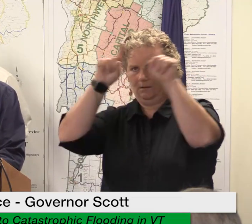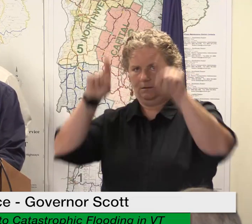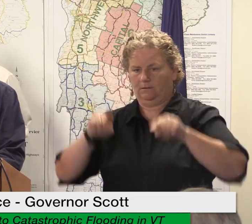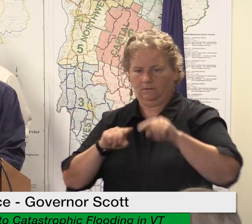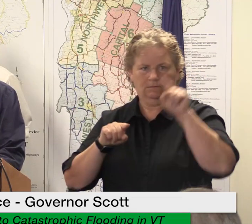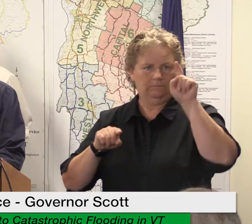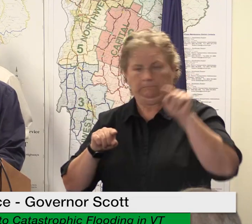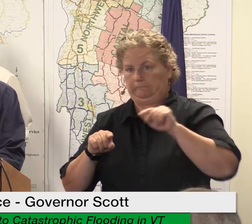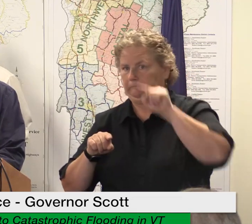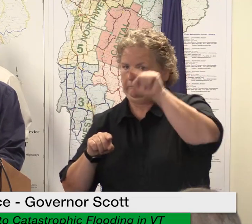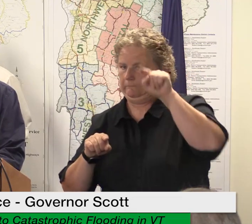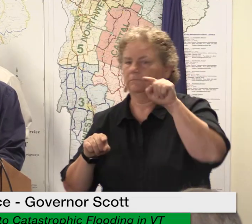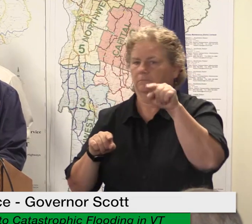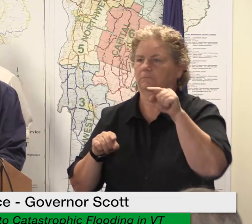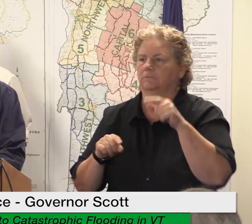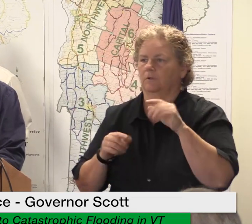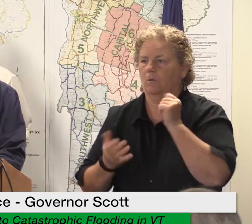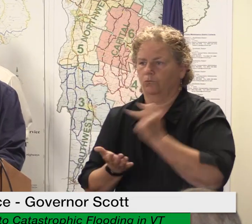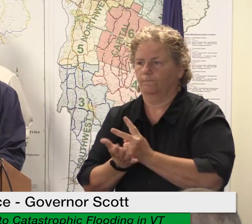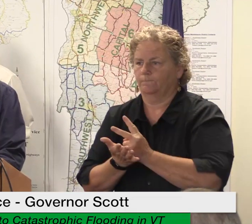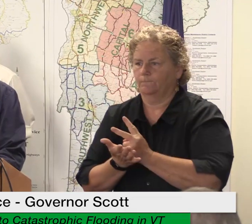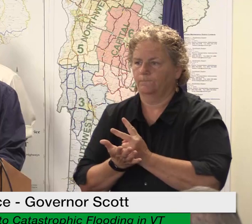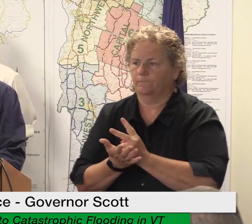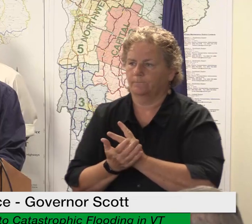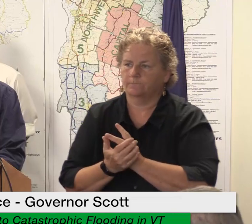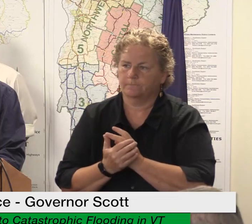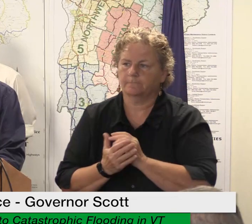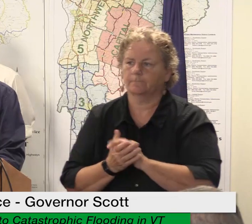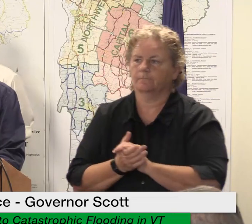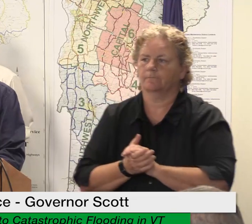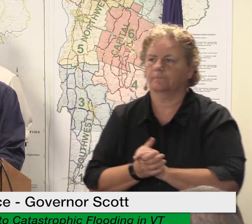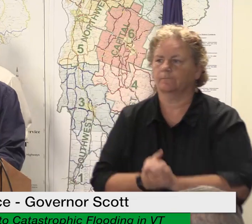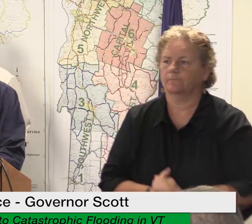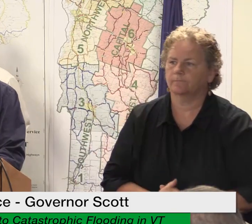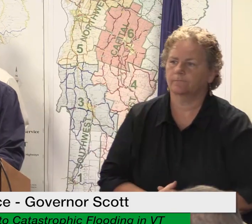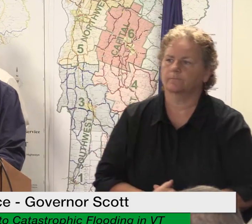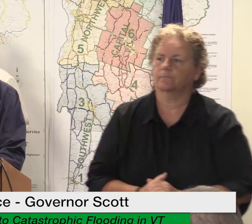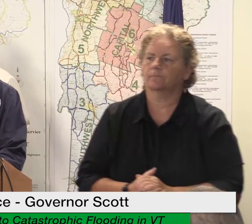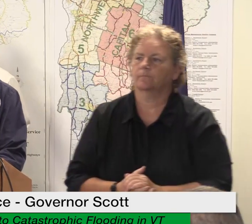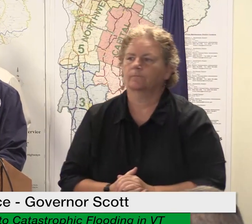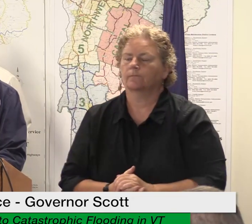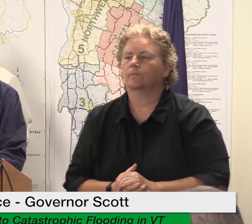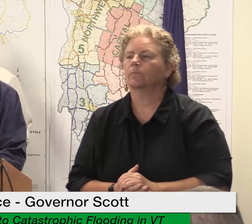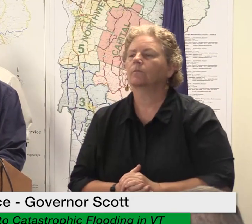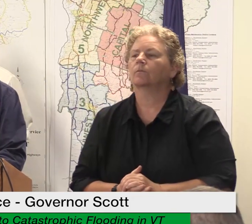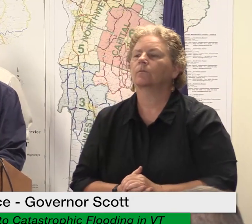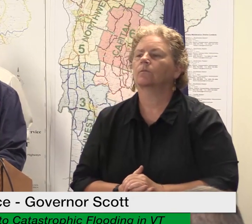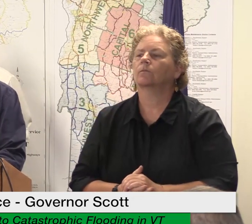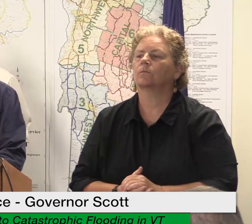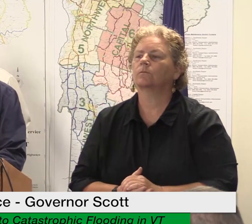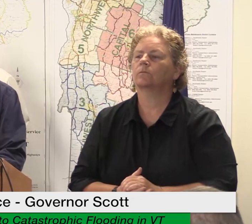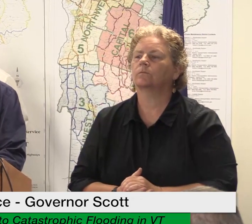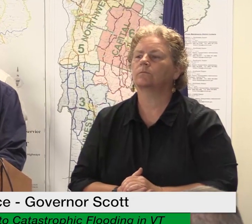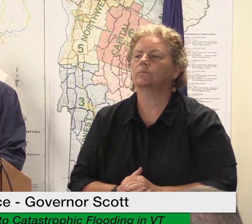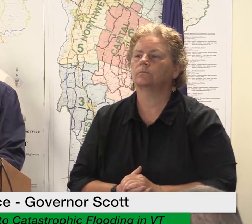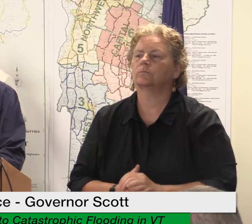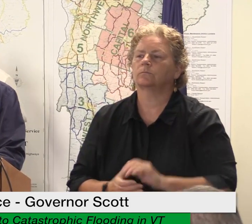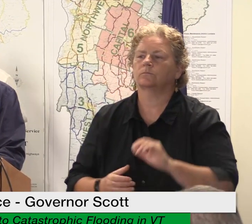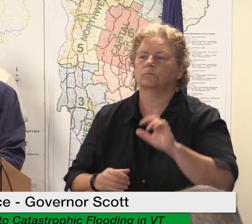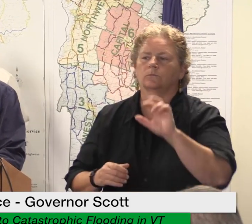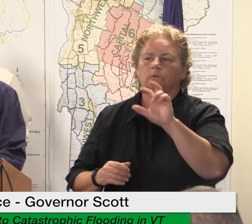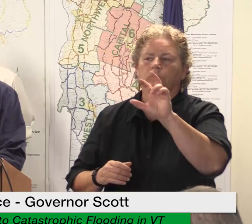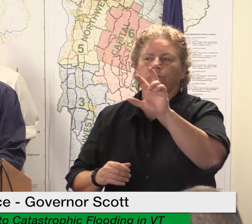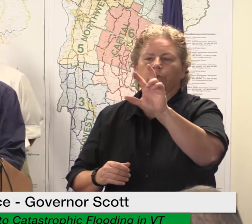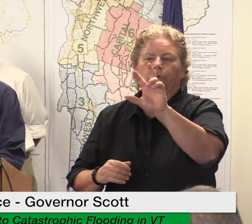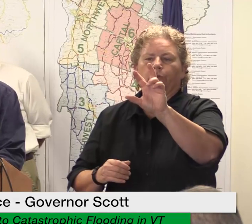uh for 100 funding for emergency protective measures to the state for a 30-day period at the state's